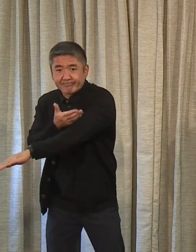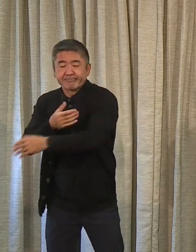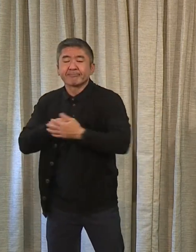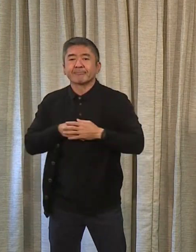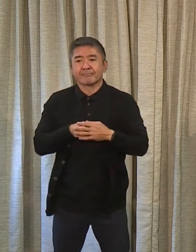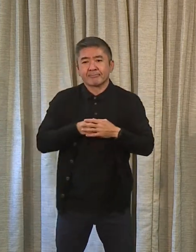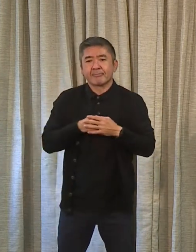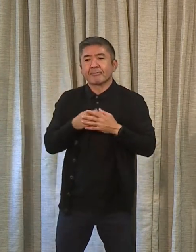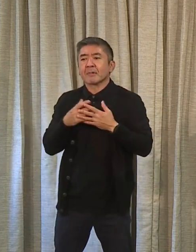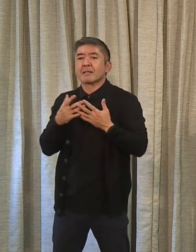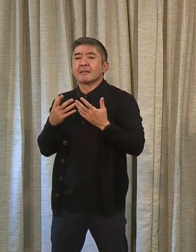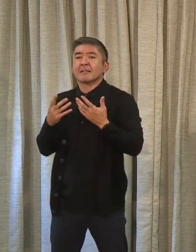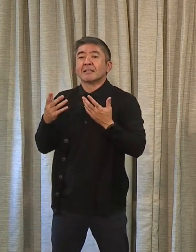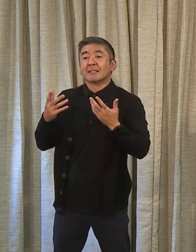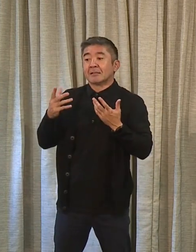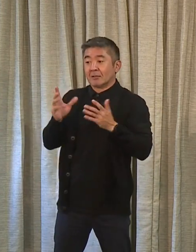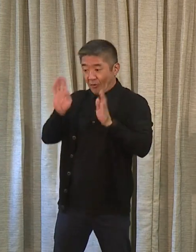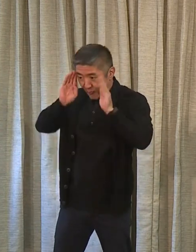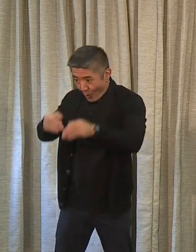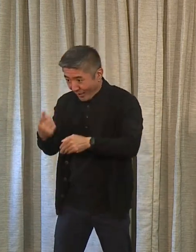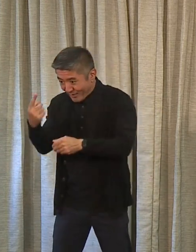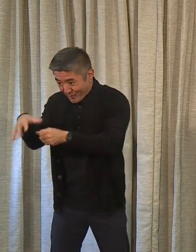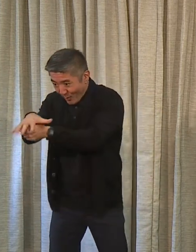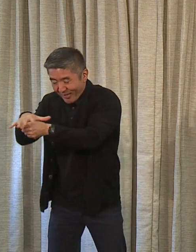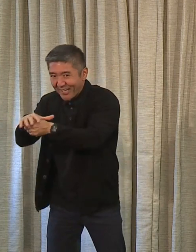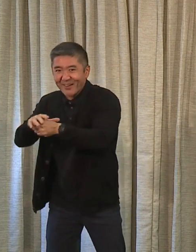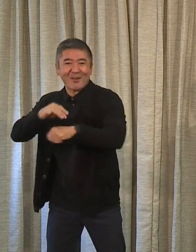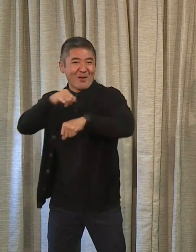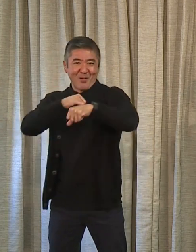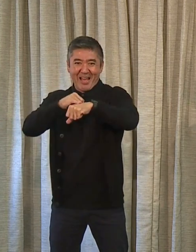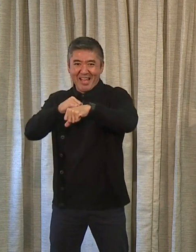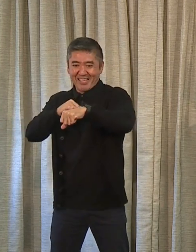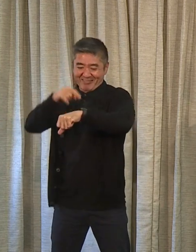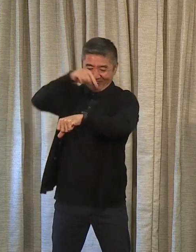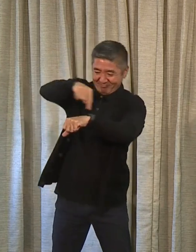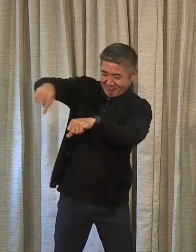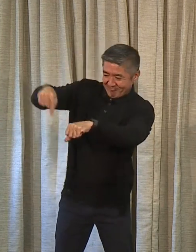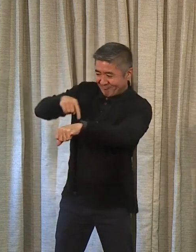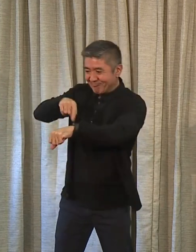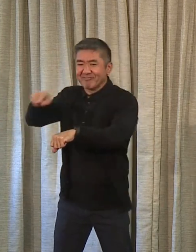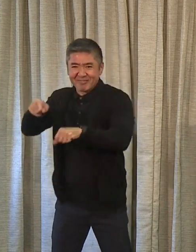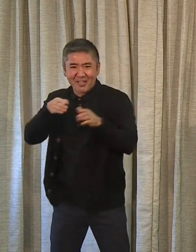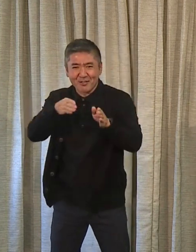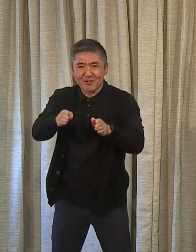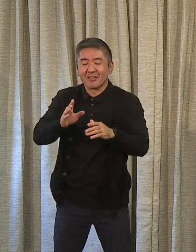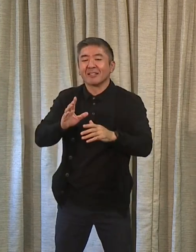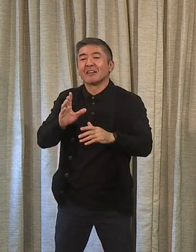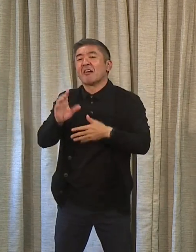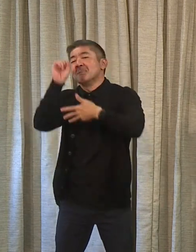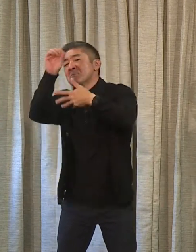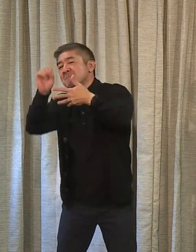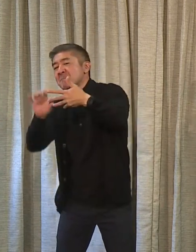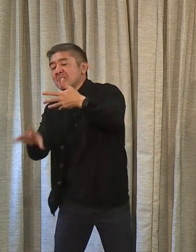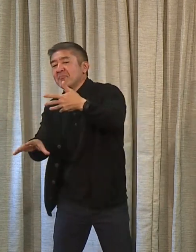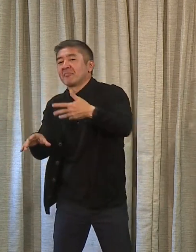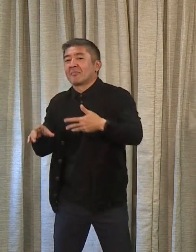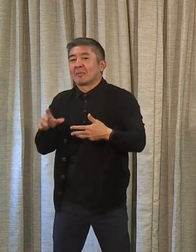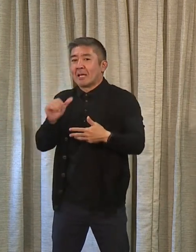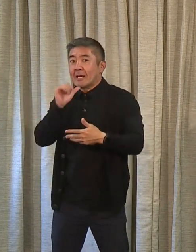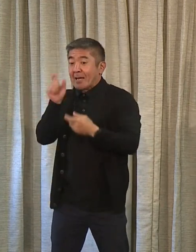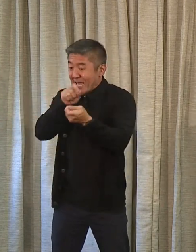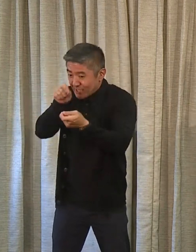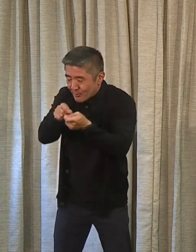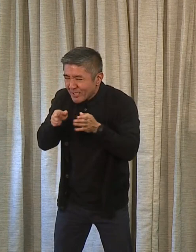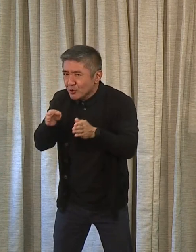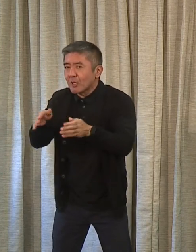We like to sort of spread the goodness all around, so there are streets all over the island that are included. I'll just name a few not specific